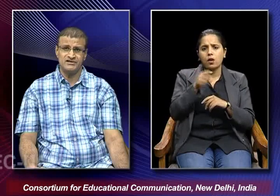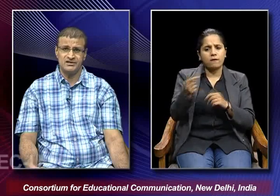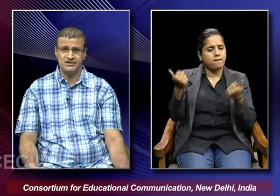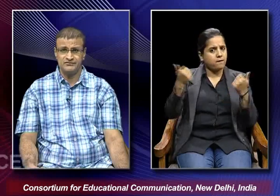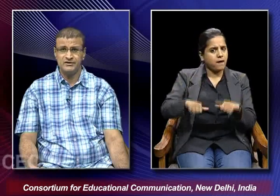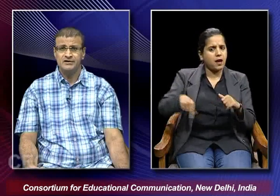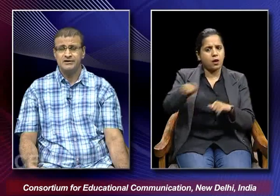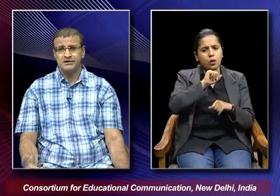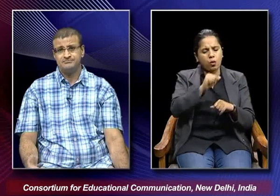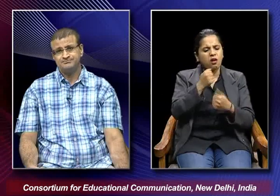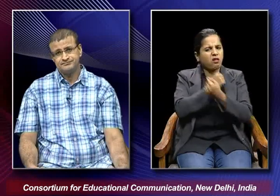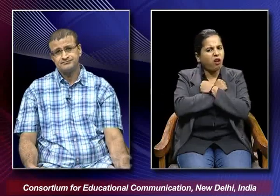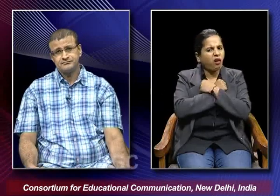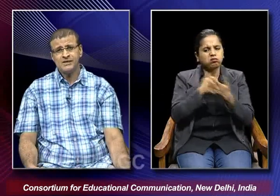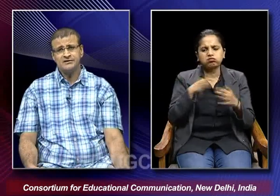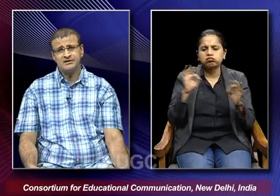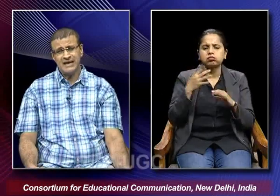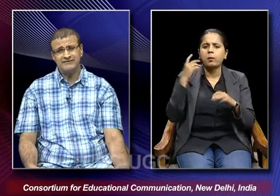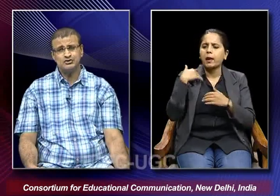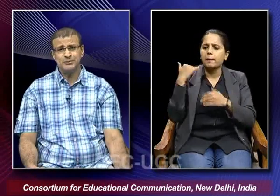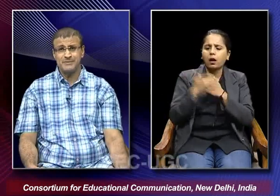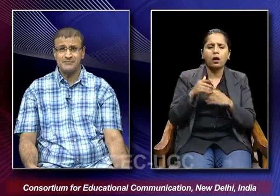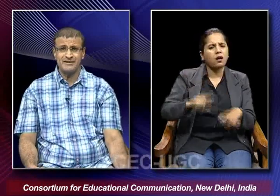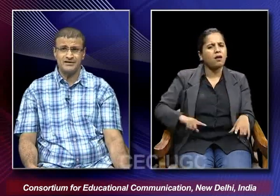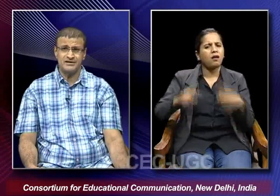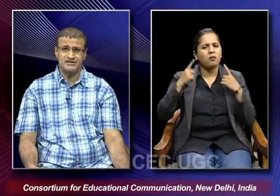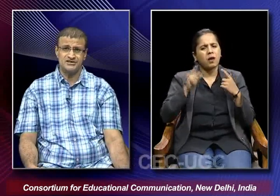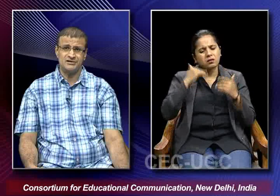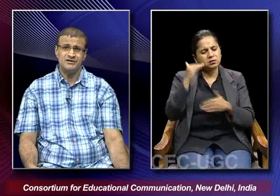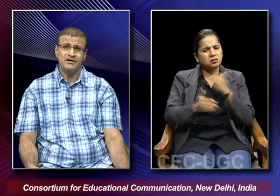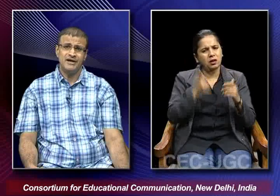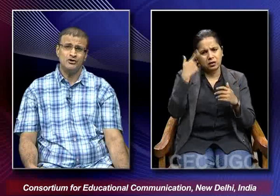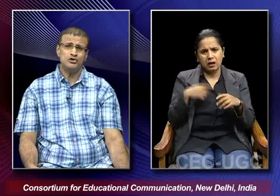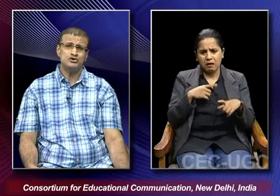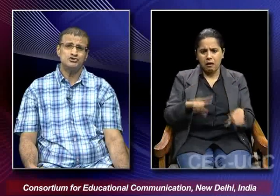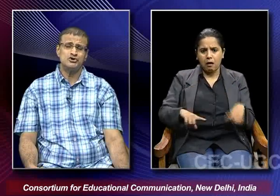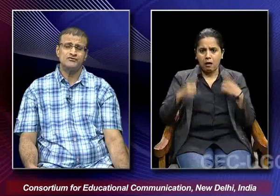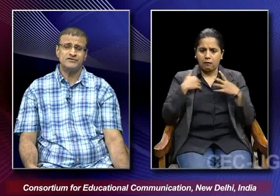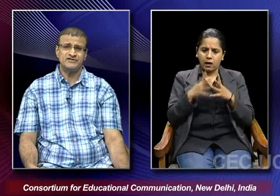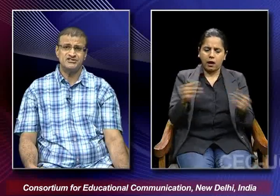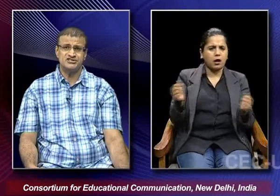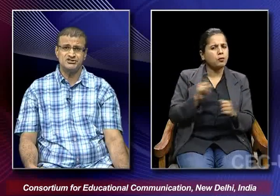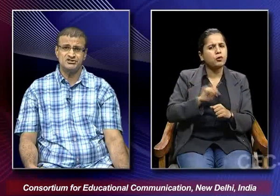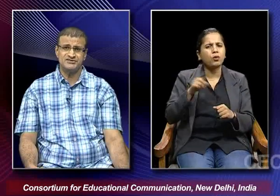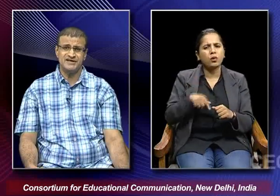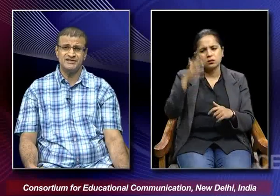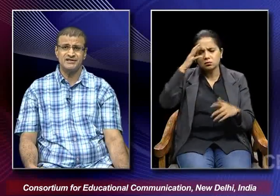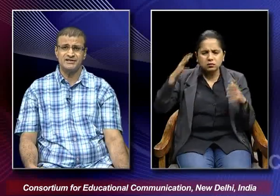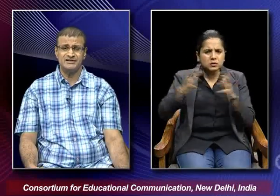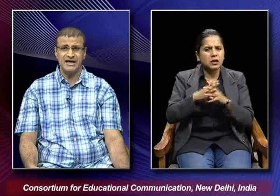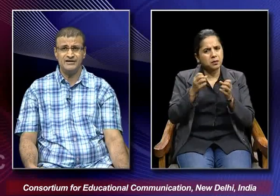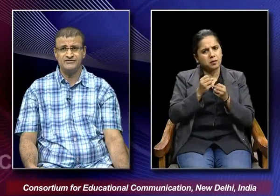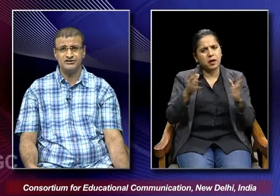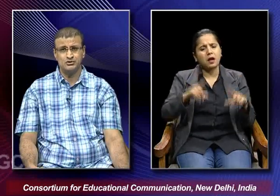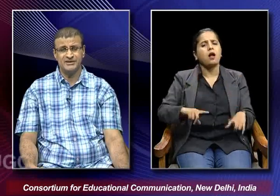of their love the life should be pragmatic in nature and all sorts of the frustrations which are there